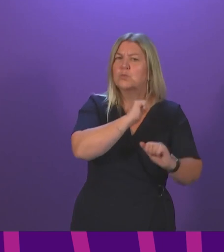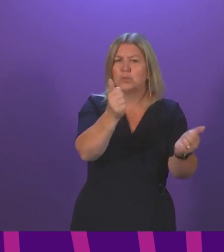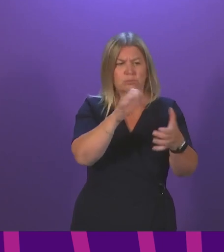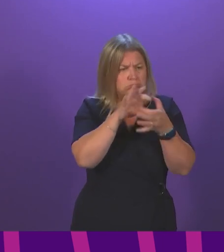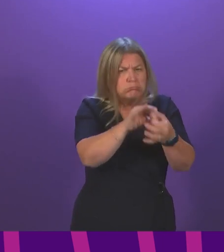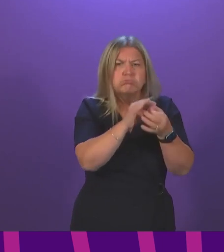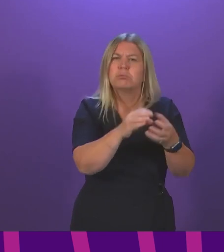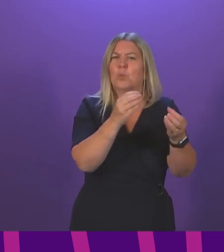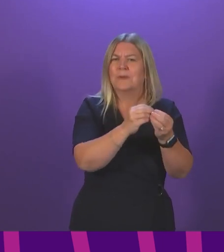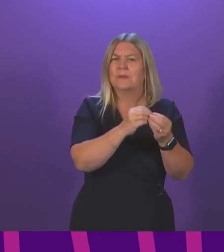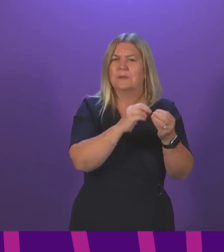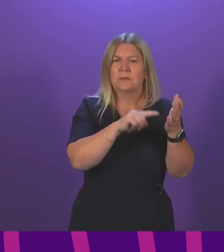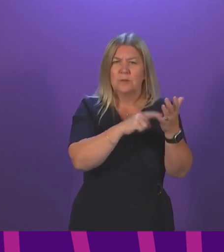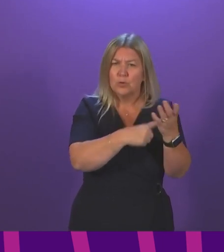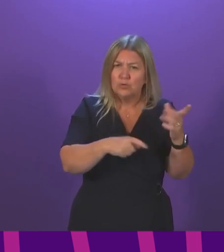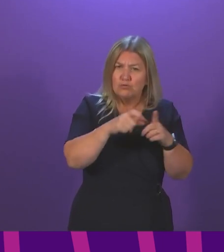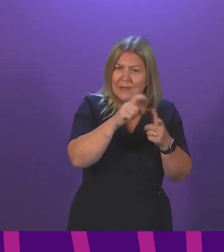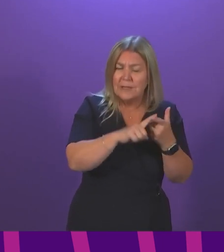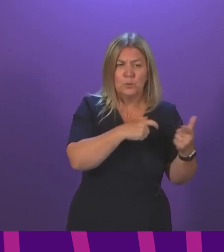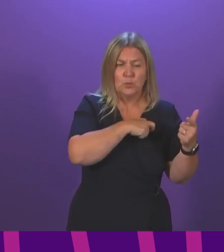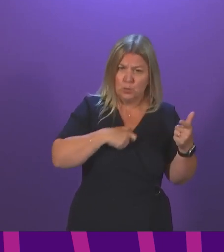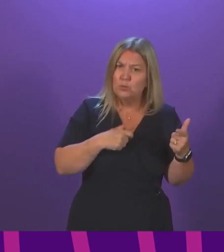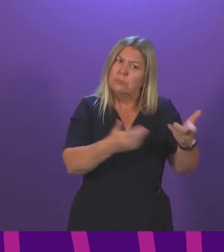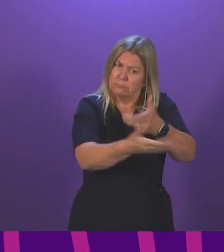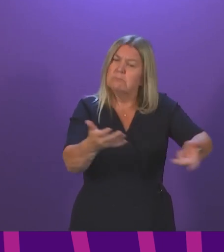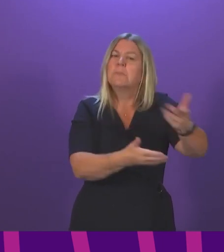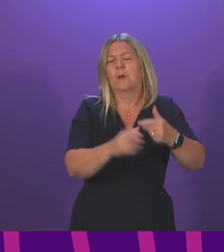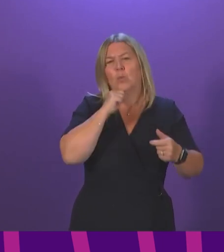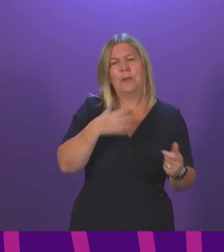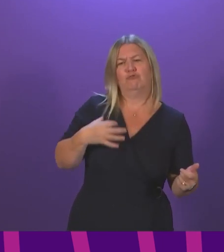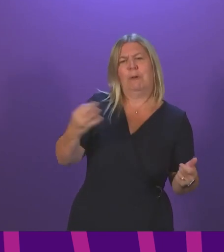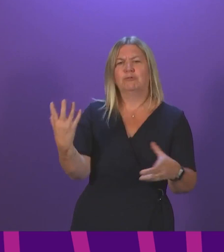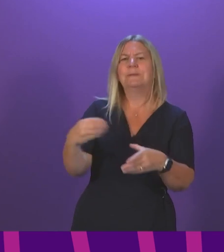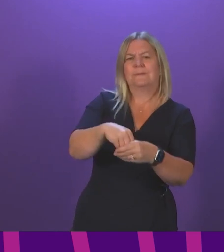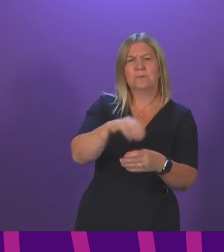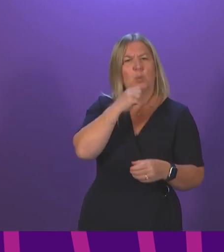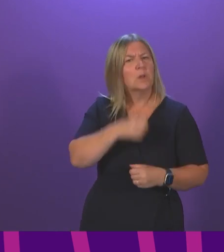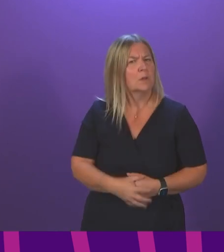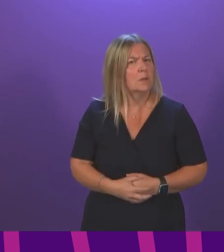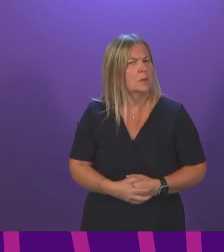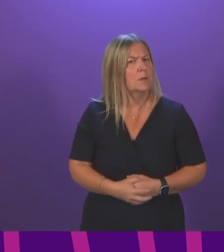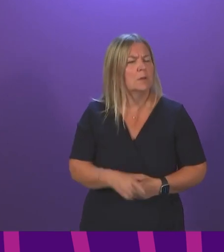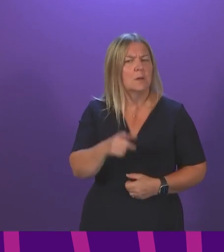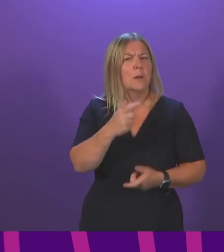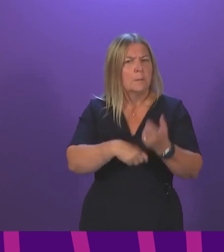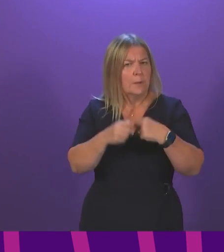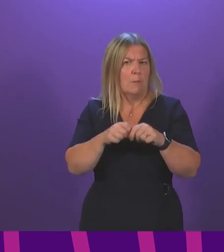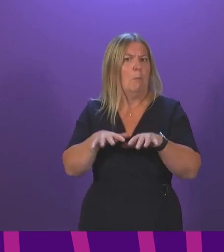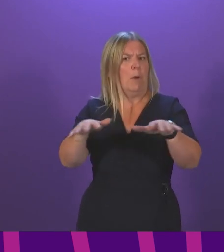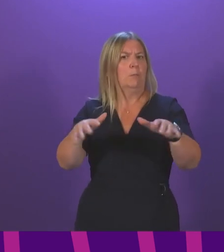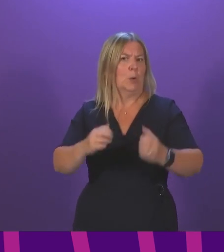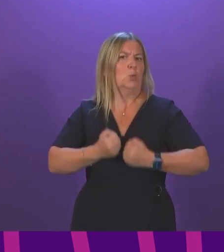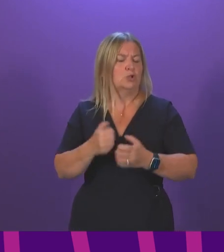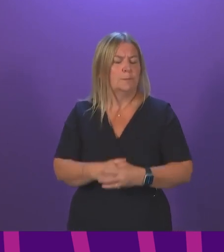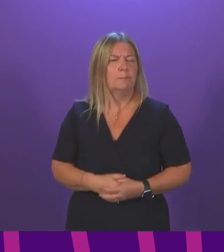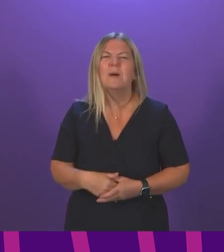trade unions. I would certainly expect that to be at the heart of the ScotRail services as they come into public ownership. In terms of the current dispute,